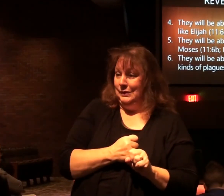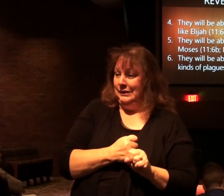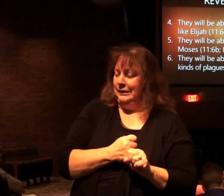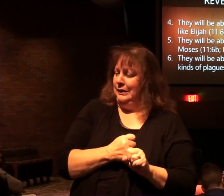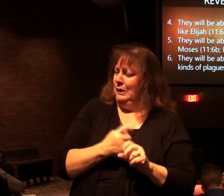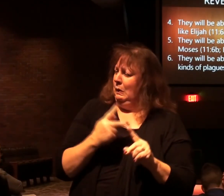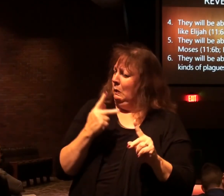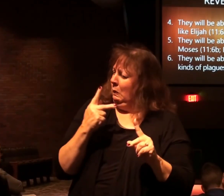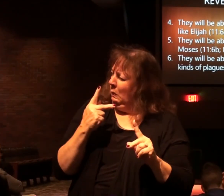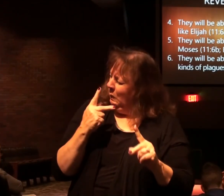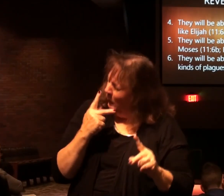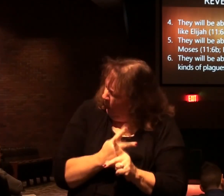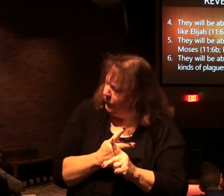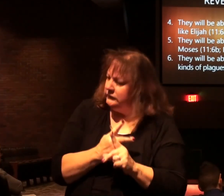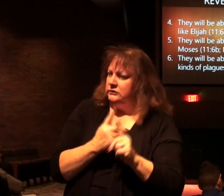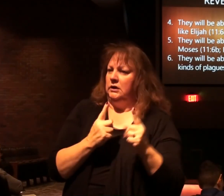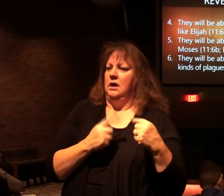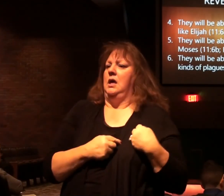the worst ever.